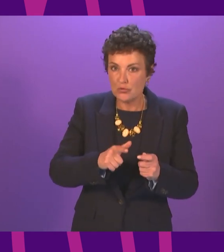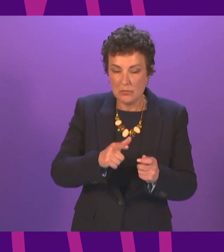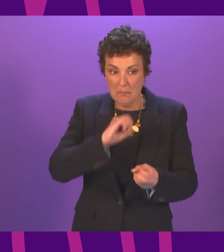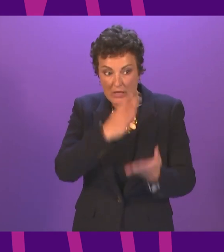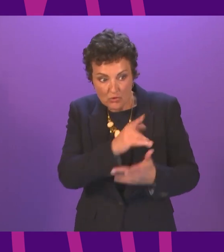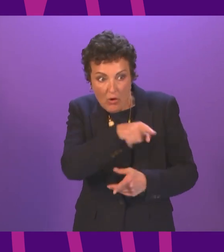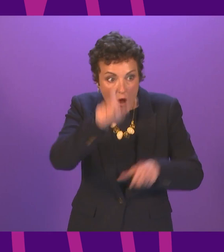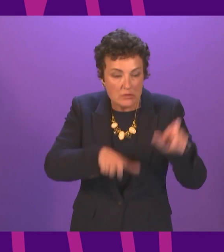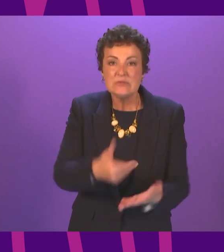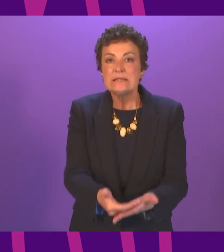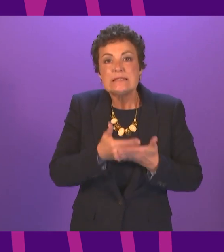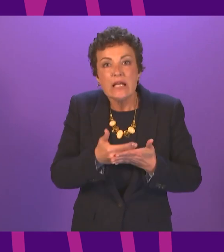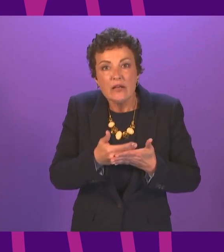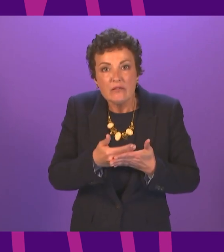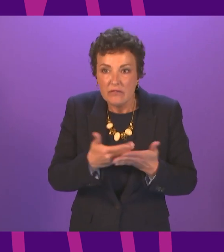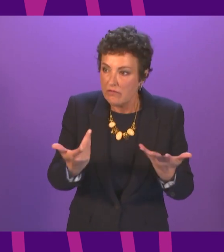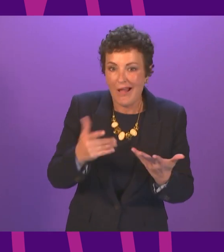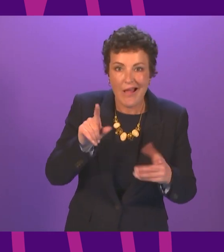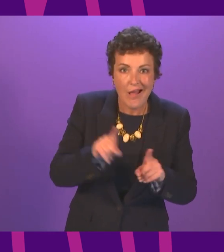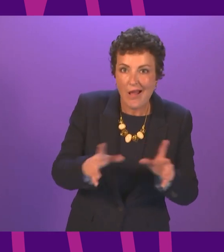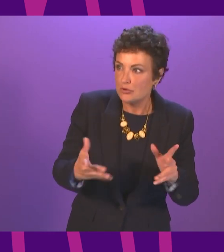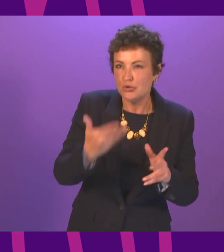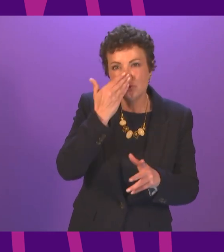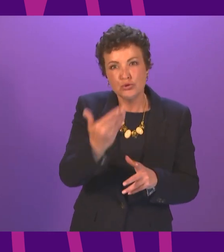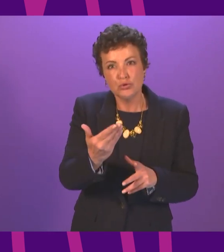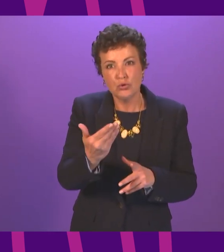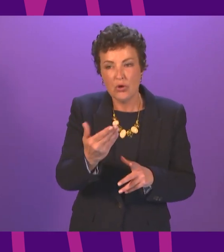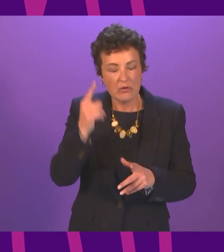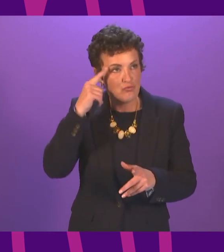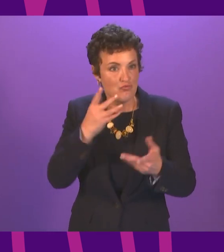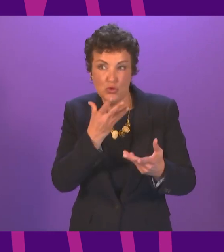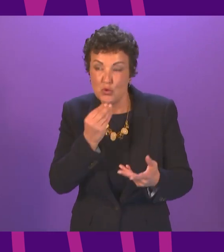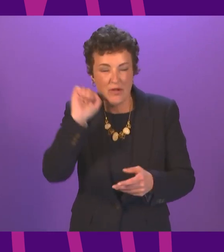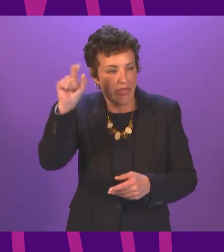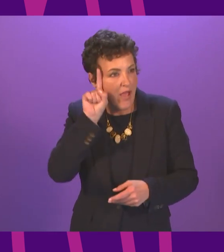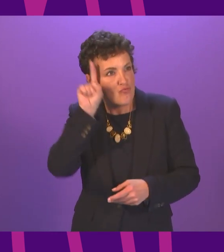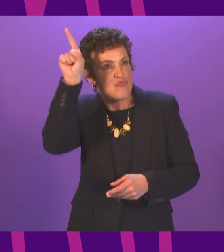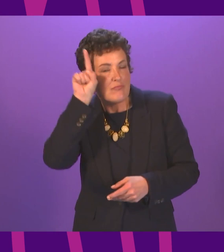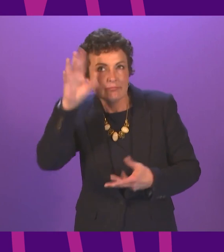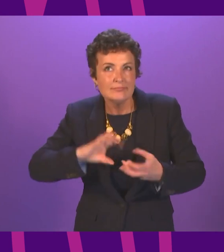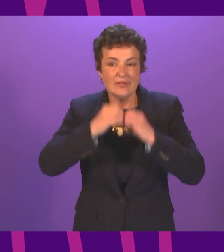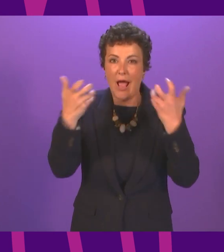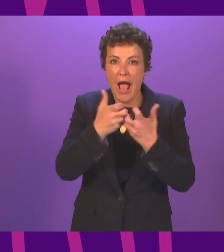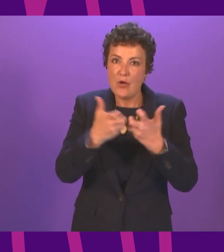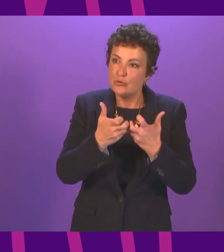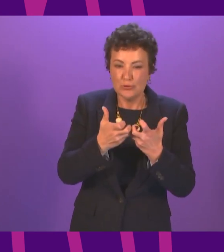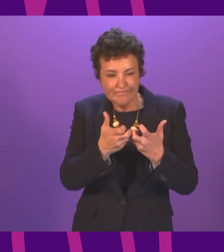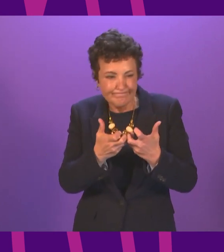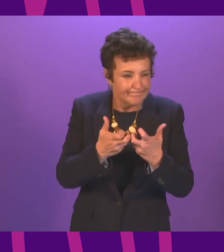to their customers, displaying a degree of imagination and innovation in doing so.